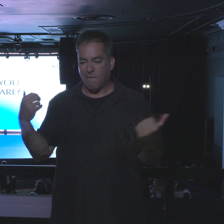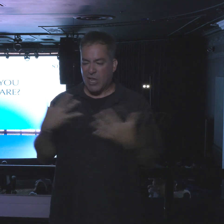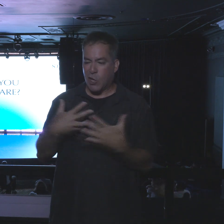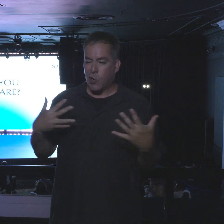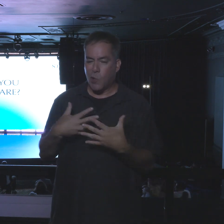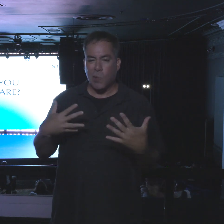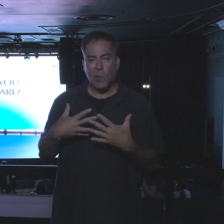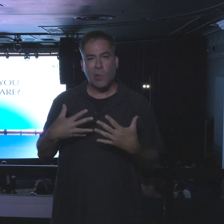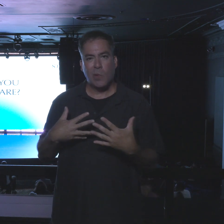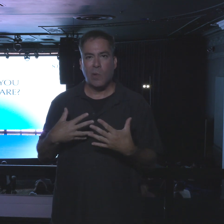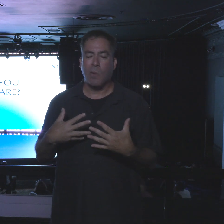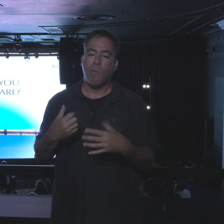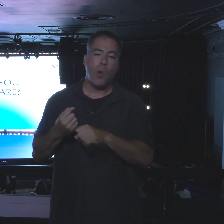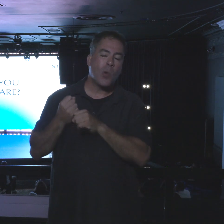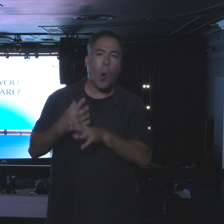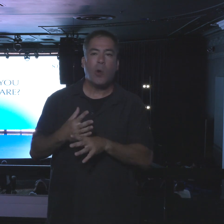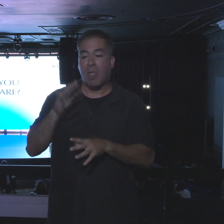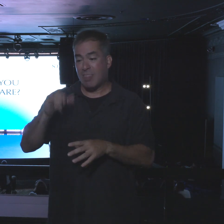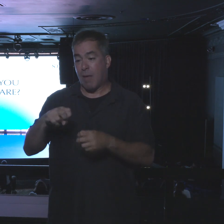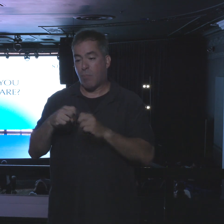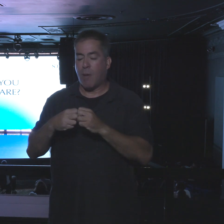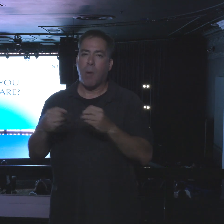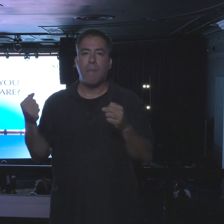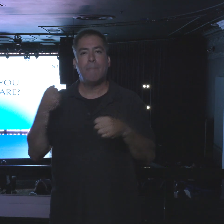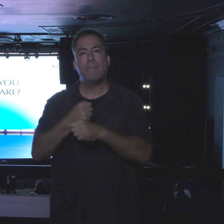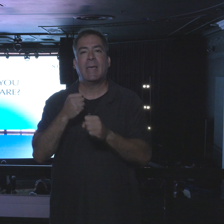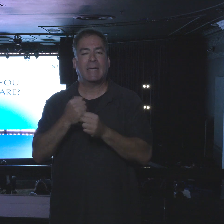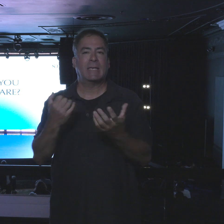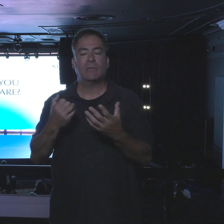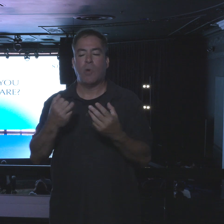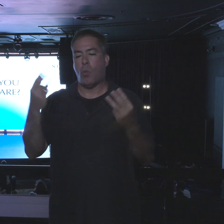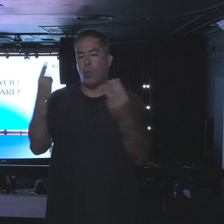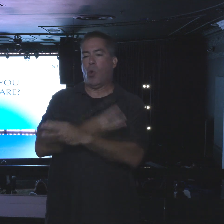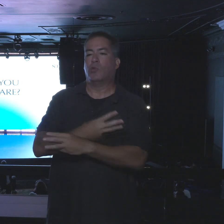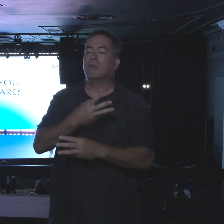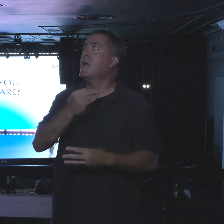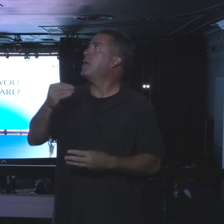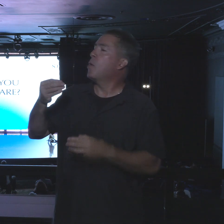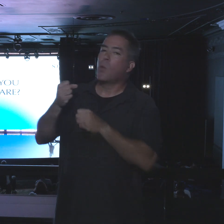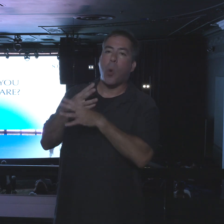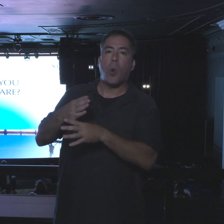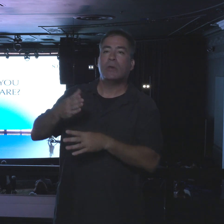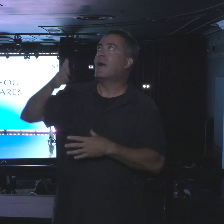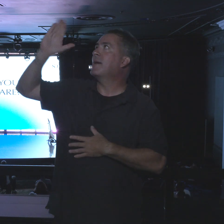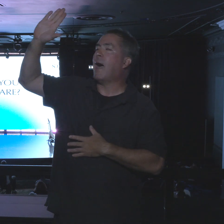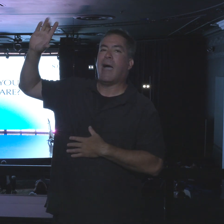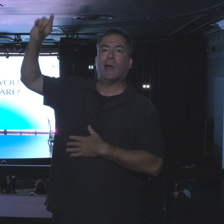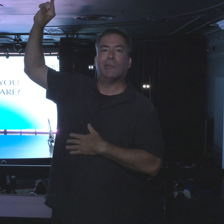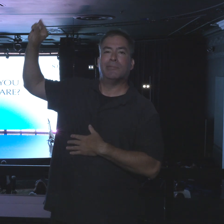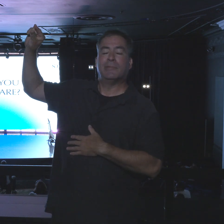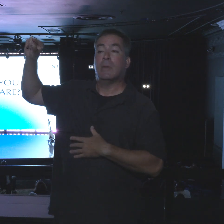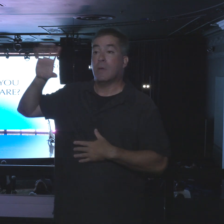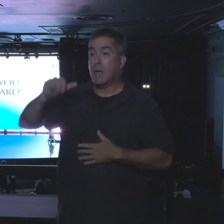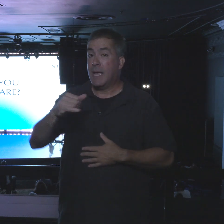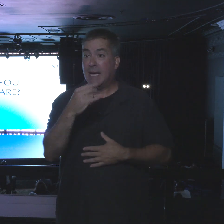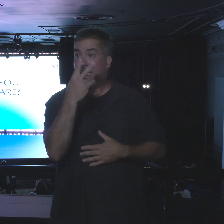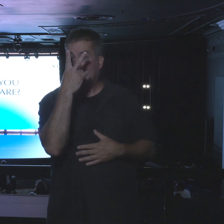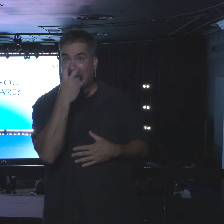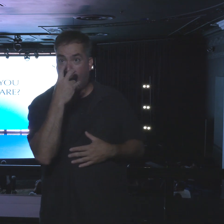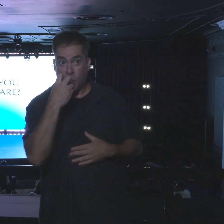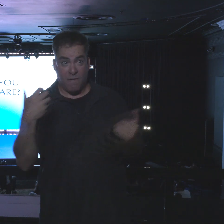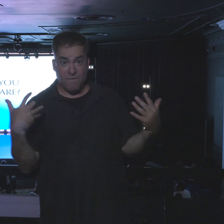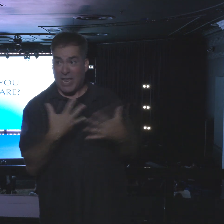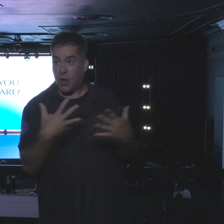to magnify the problem and minimize God. And let me just say this doubt and fear, they're cousins.